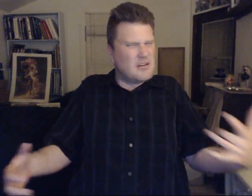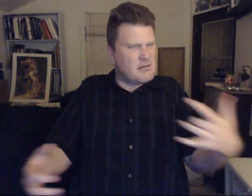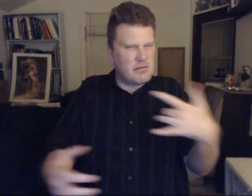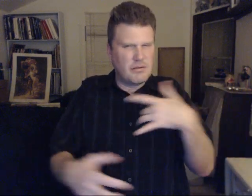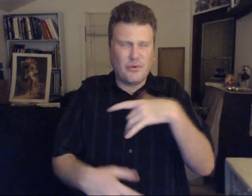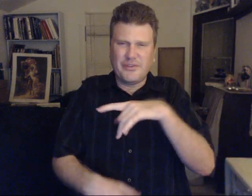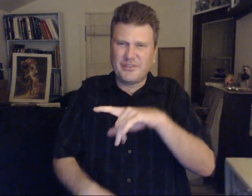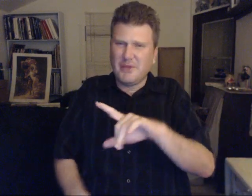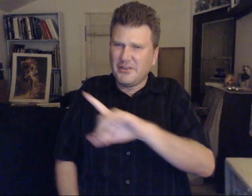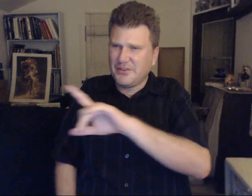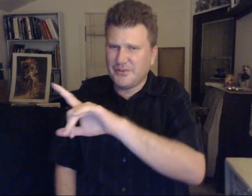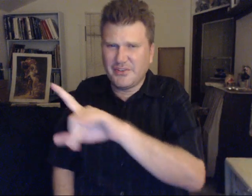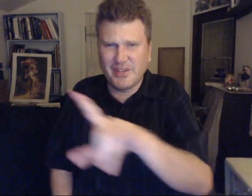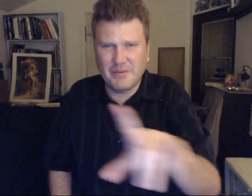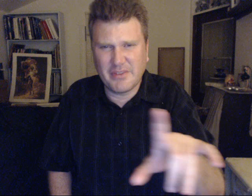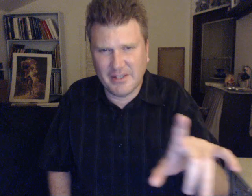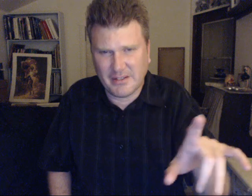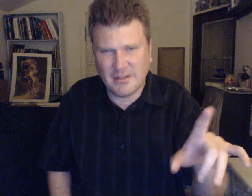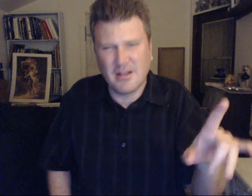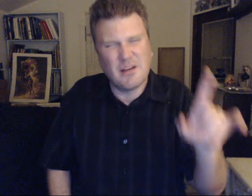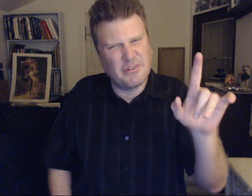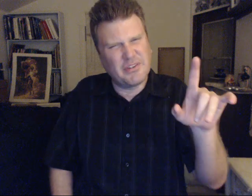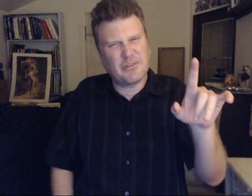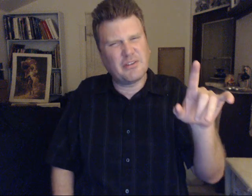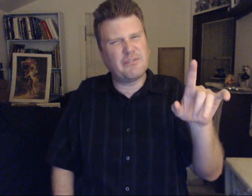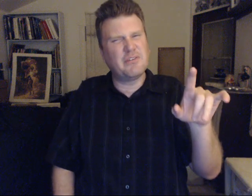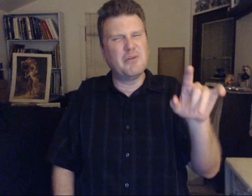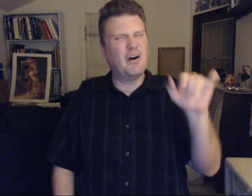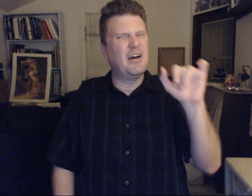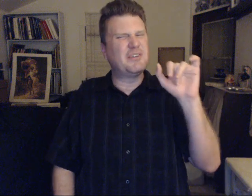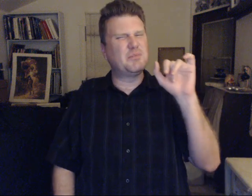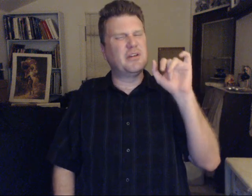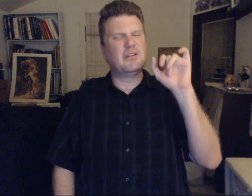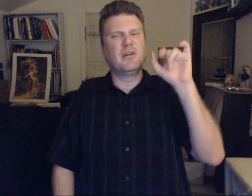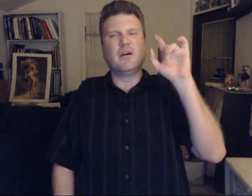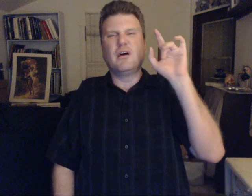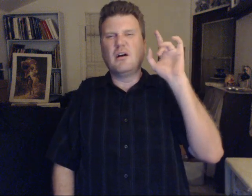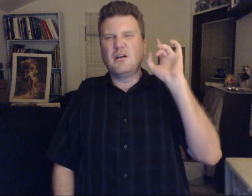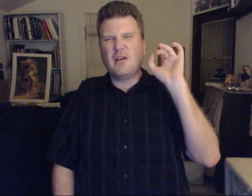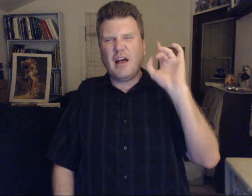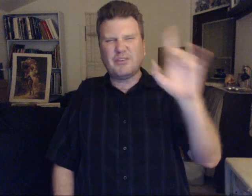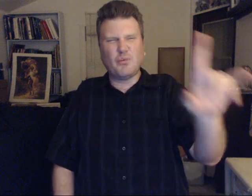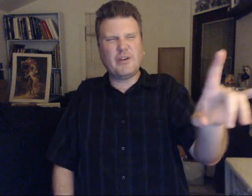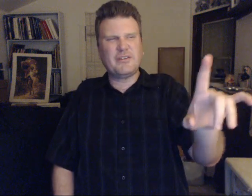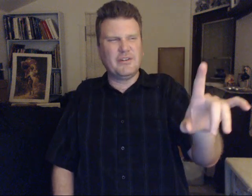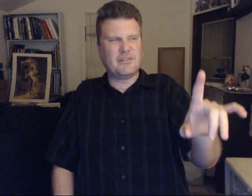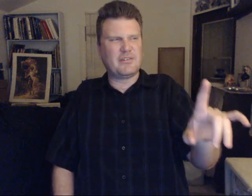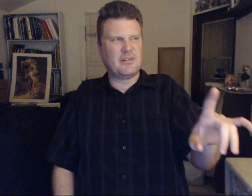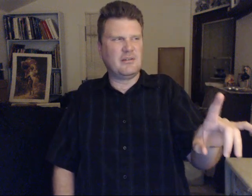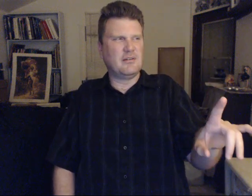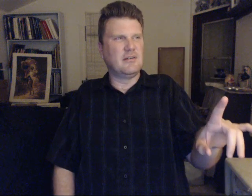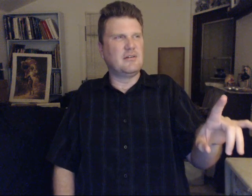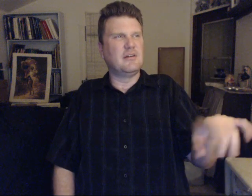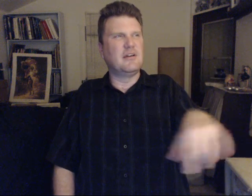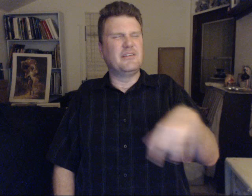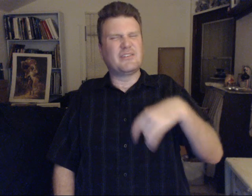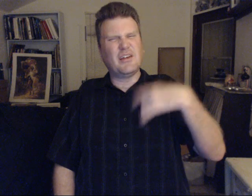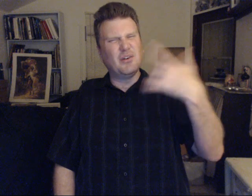Of course there's males that do the same thing. But it seems like the female has been. Has a weakness. And does not know